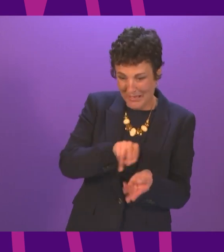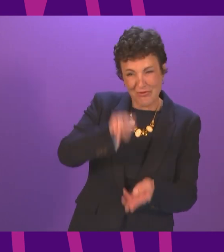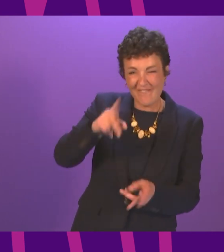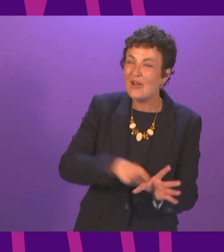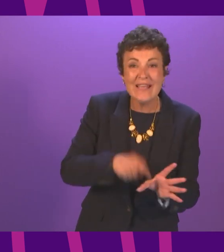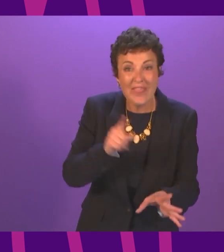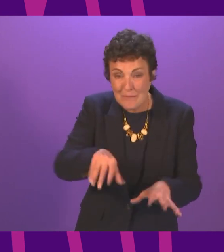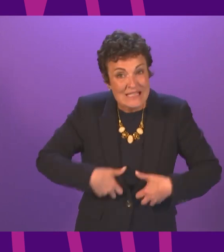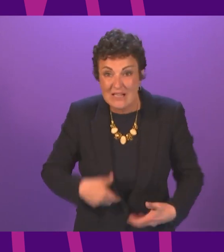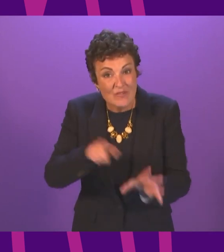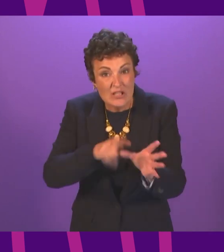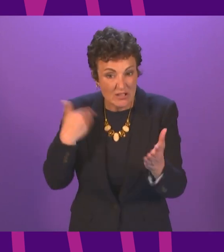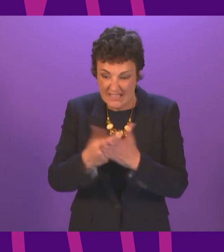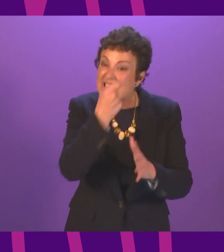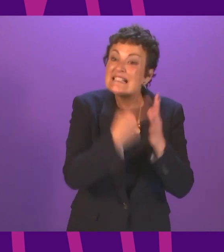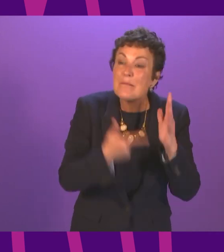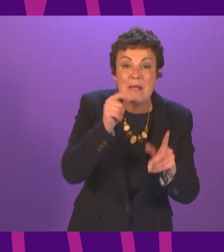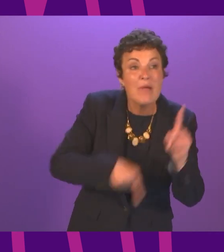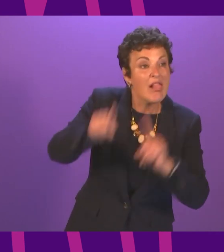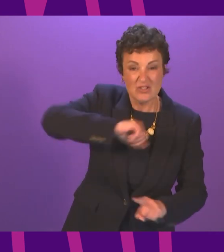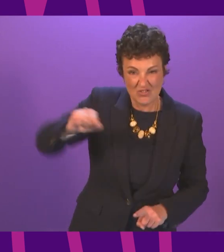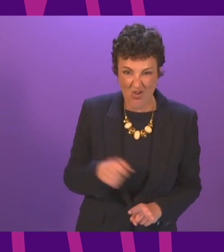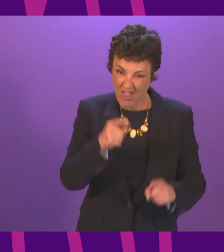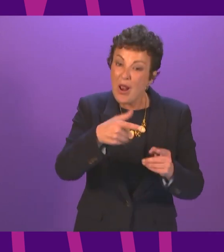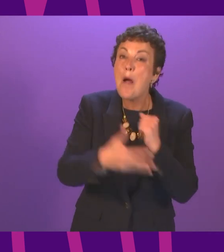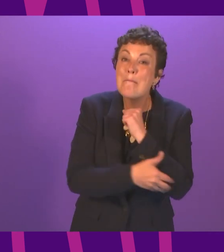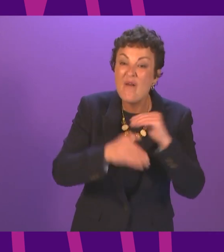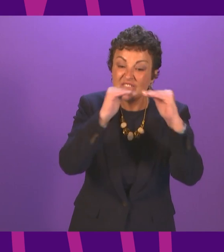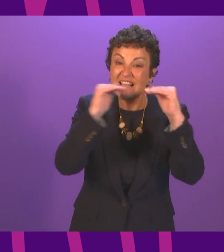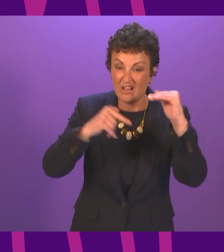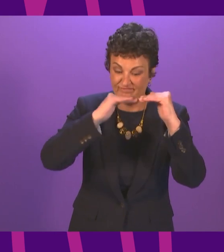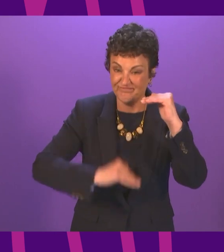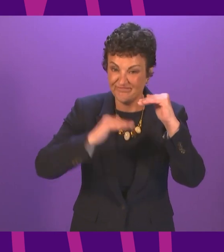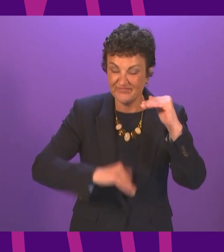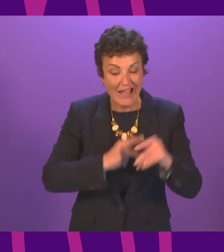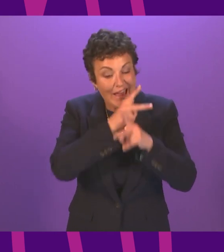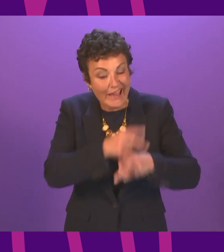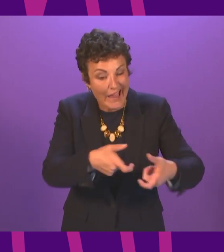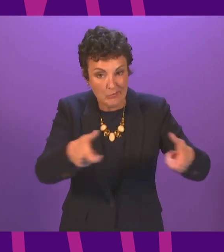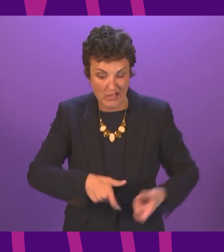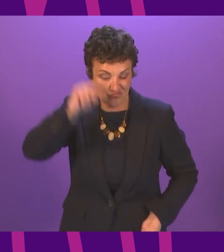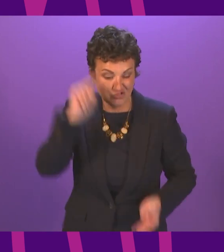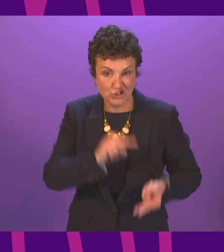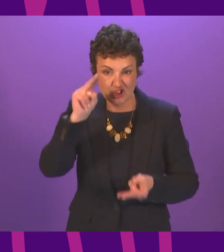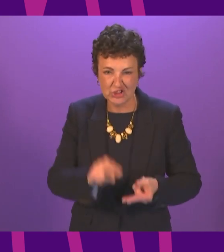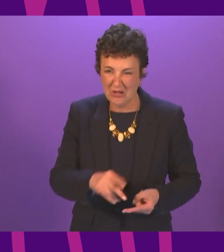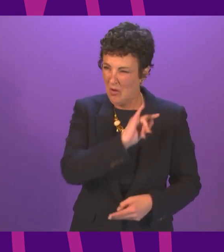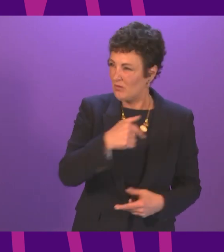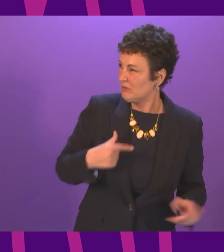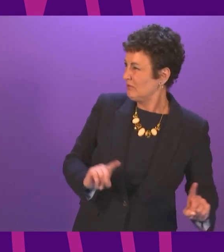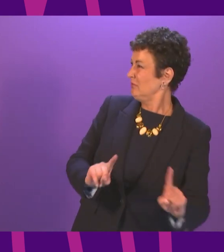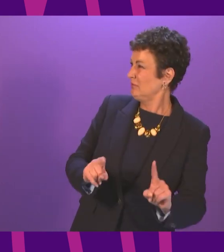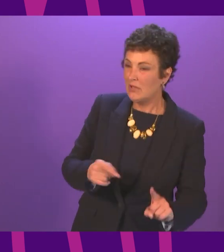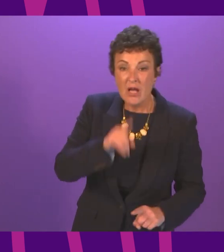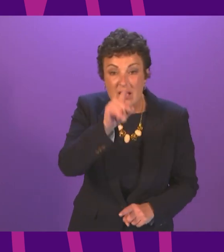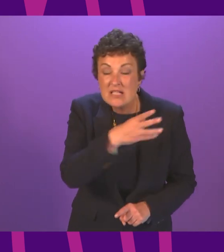years disabled people across Scotland have been living below the poverty line having their care packages cut and they've been dragging themselves